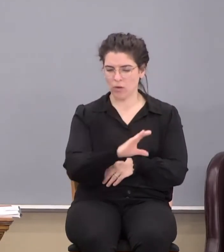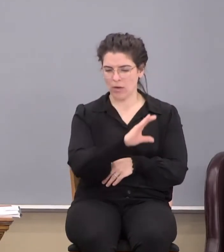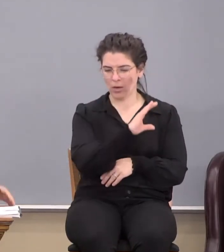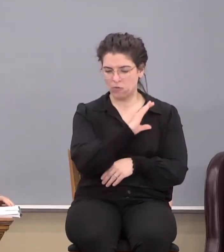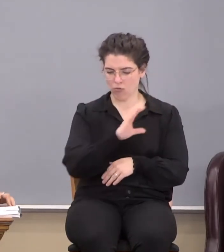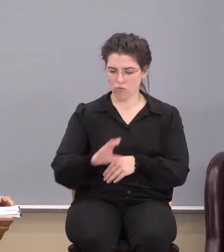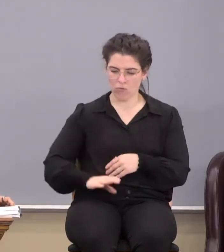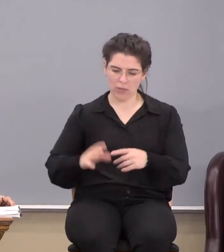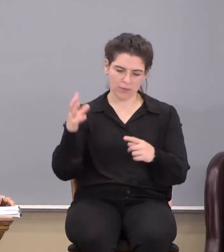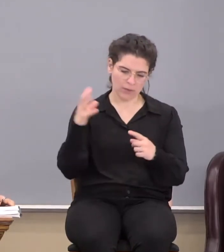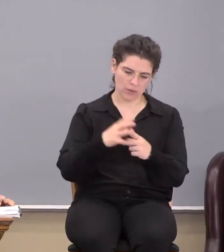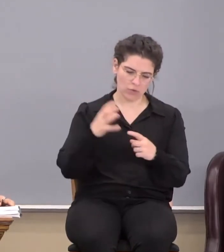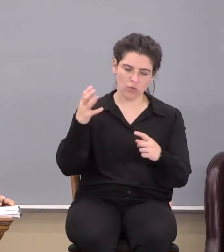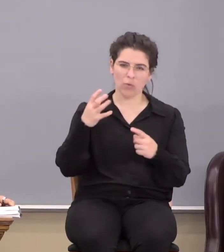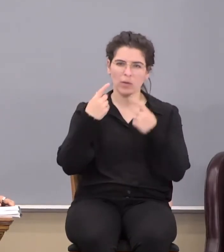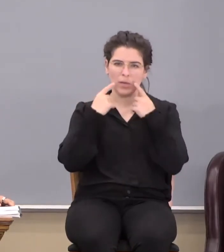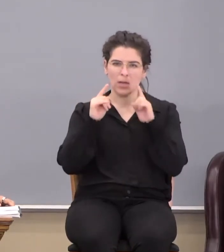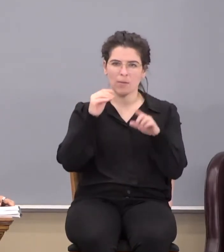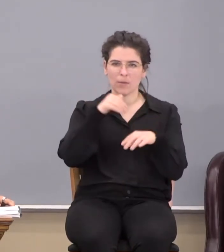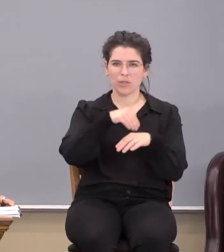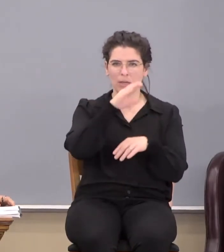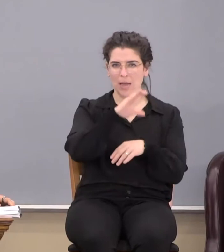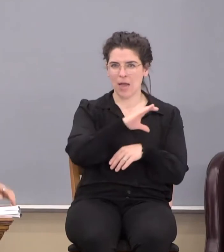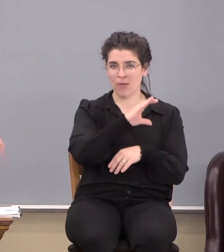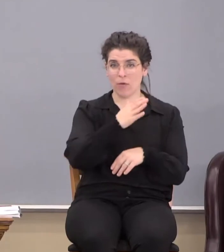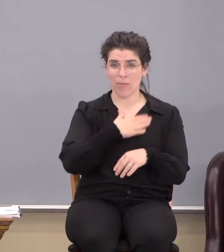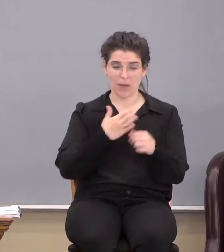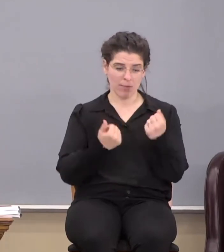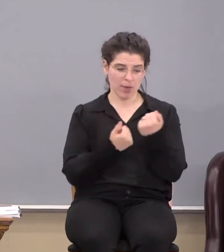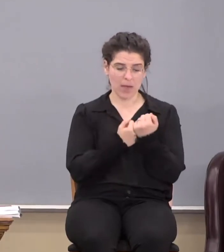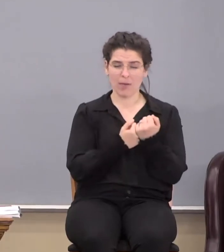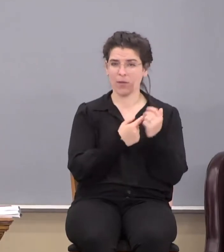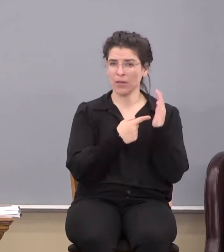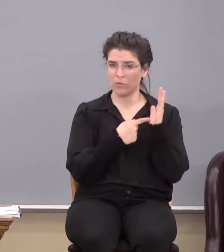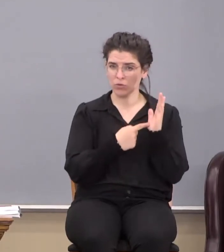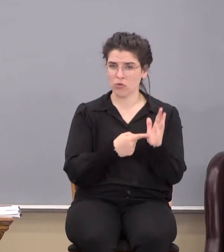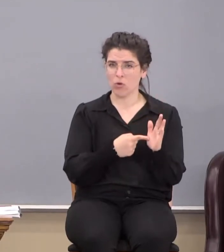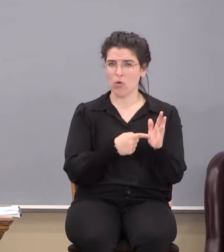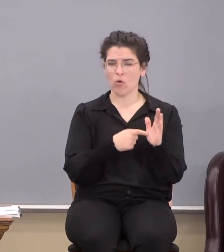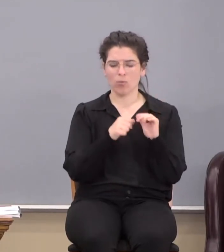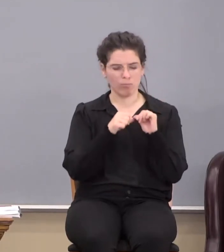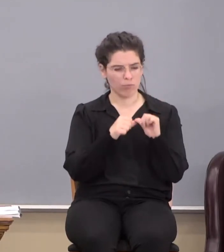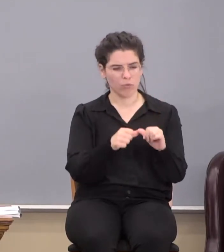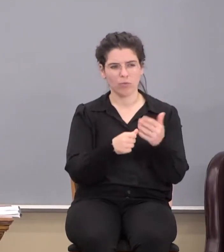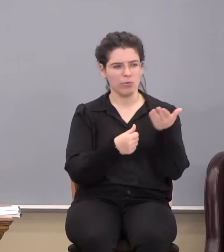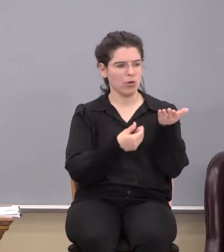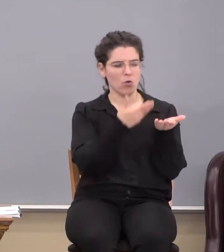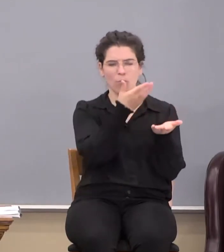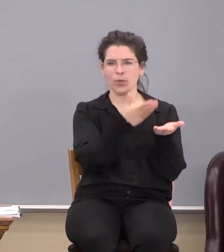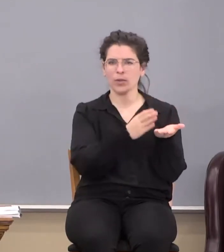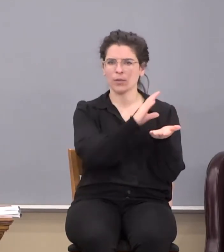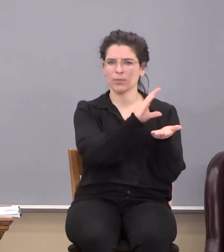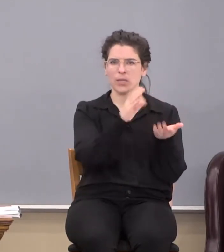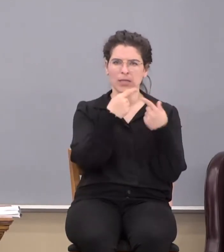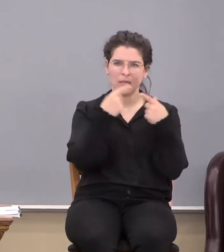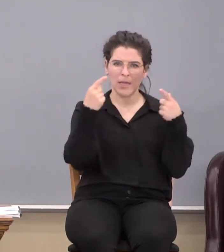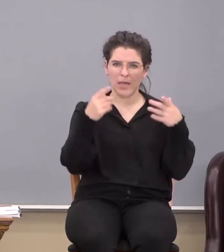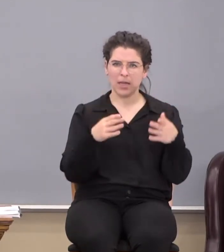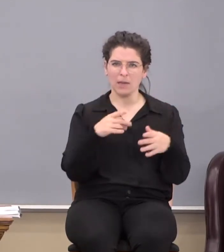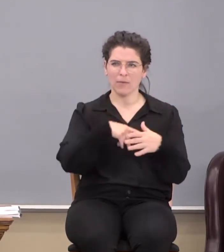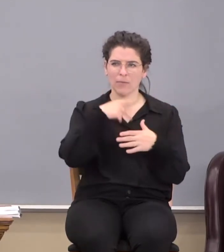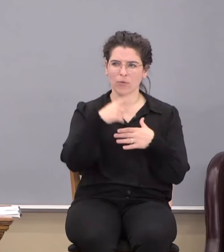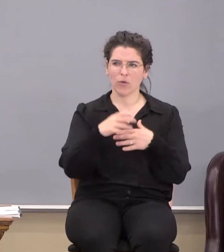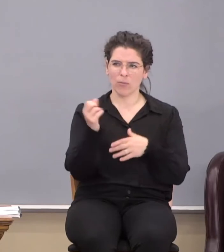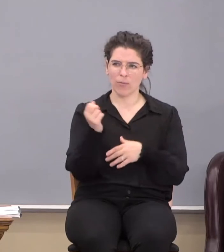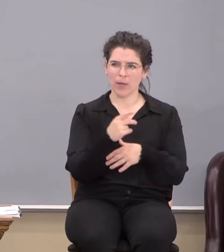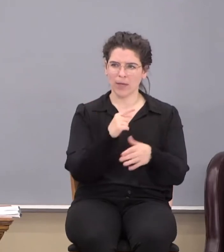victorious accomplice, that Calvary there on my behalf, and has manifested put on display the adversaries program, go back